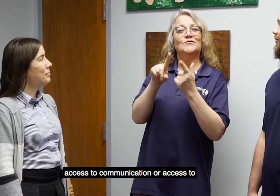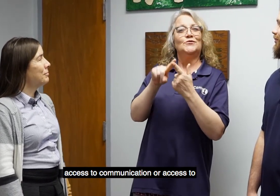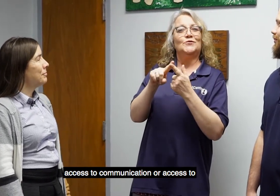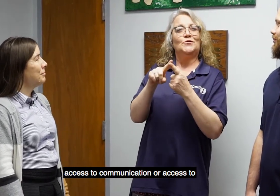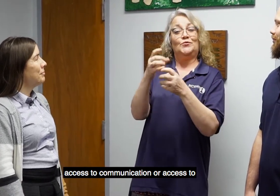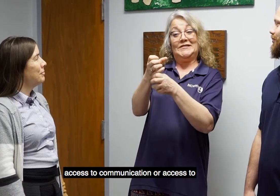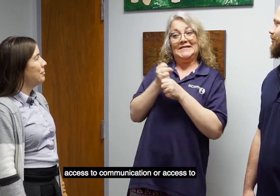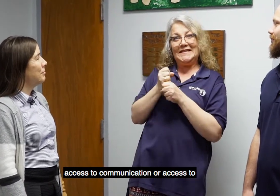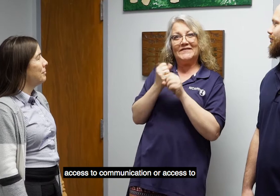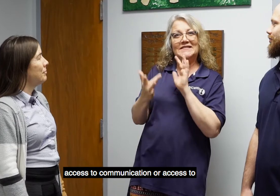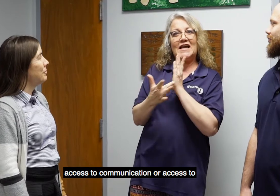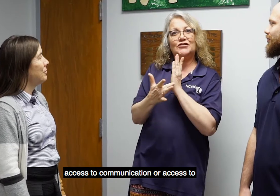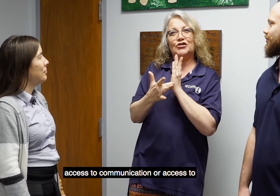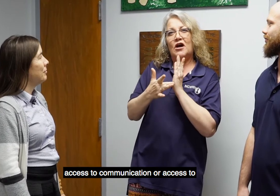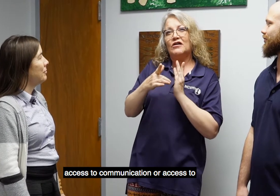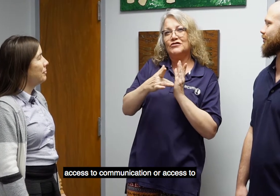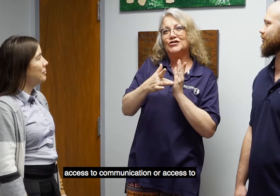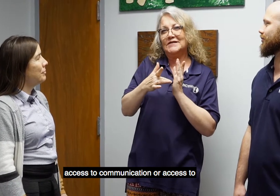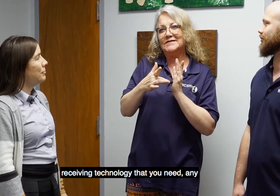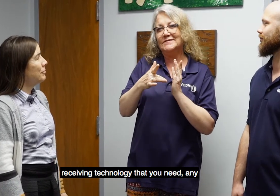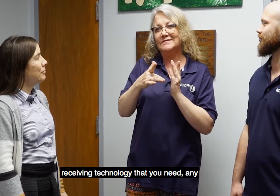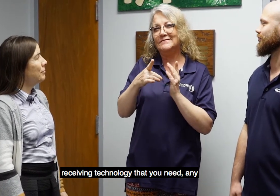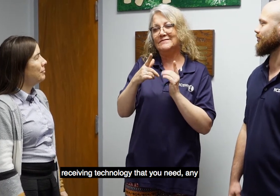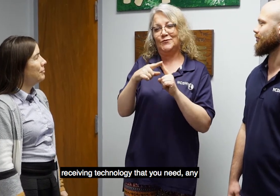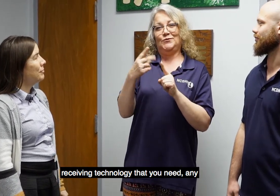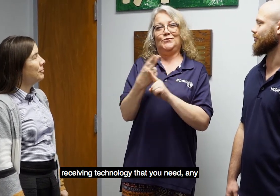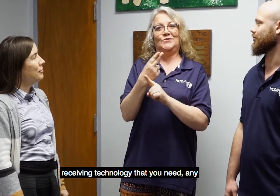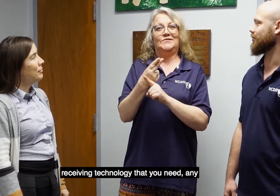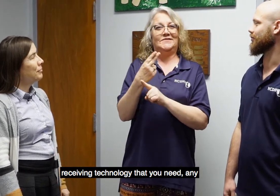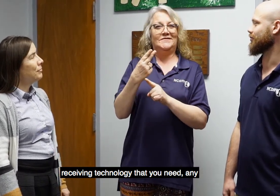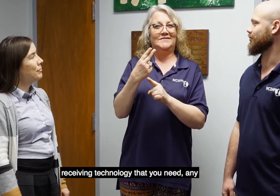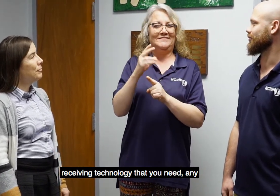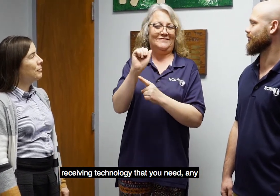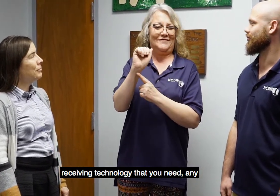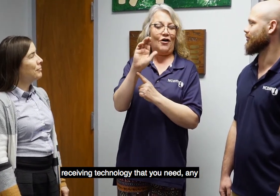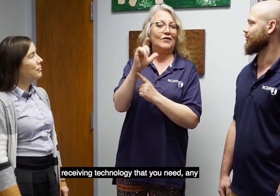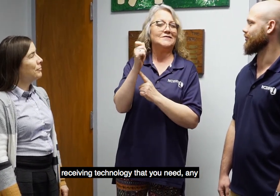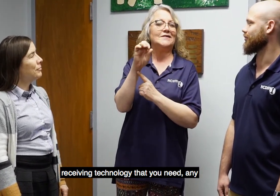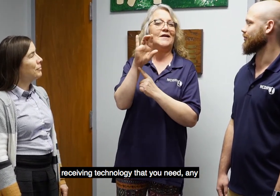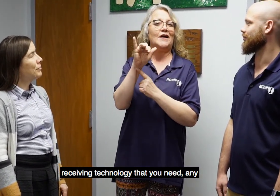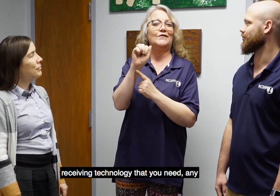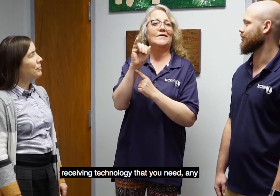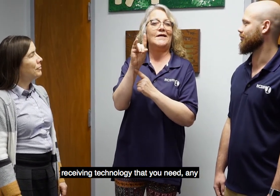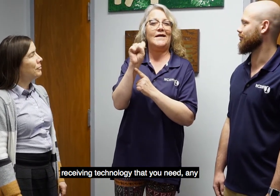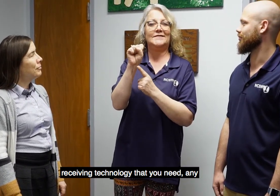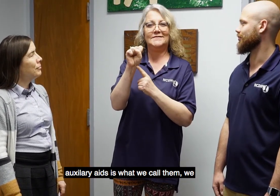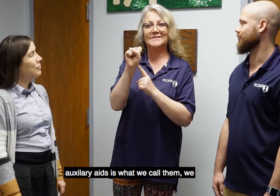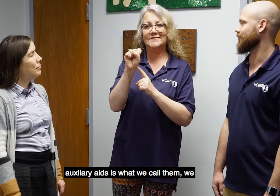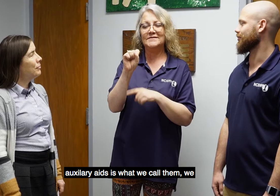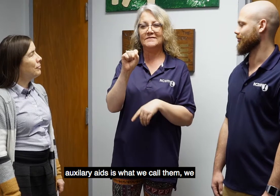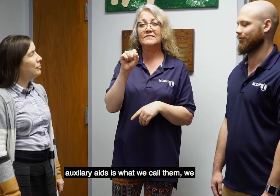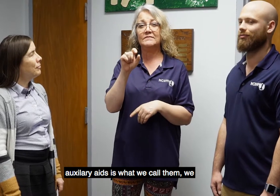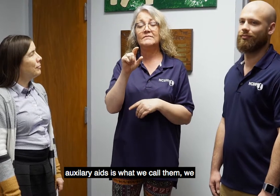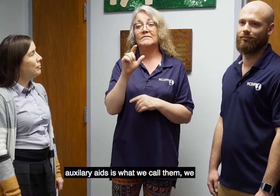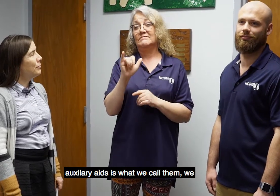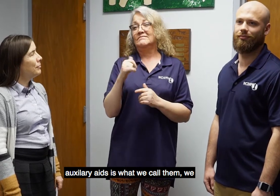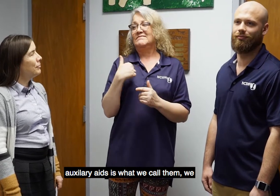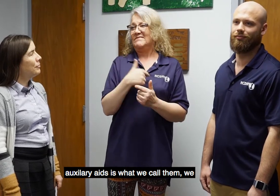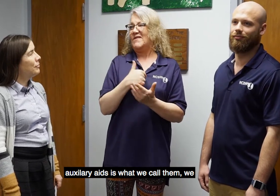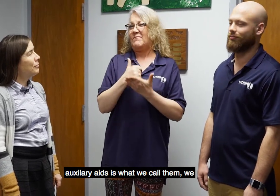communication or access to receiving technology that you need, any auxiliary aids is what we call them,